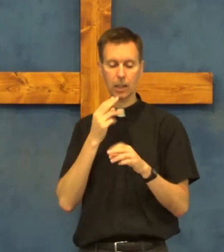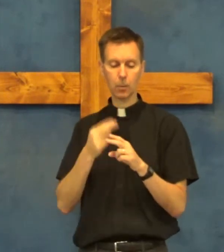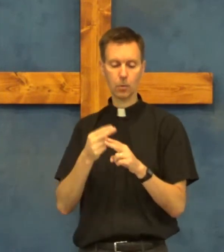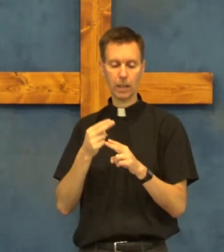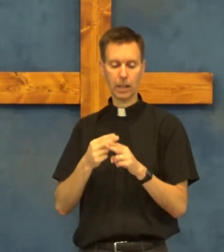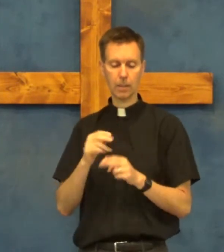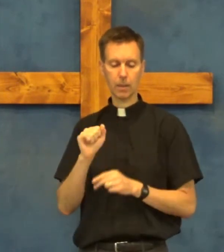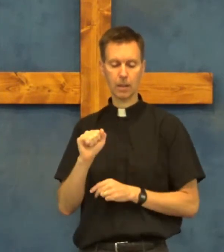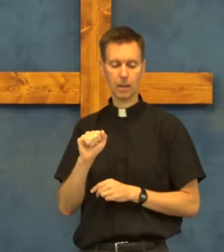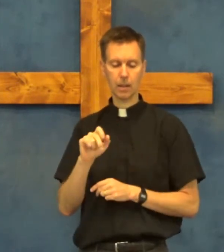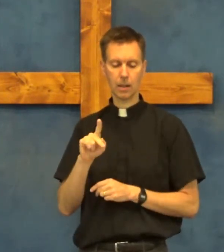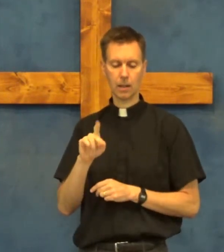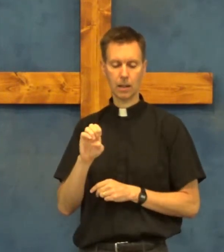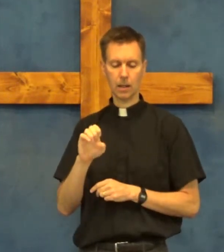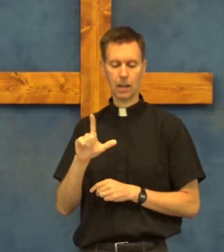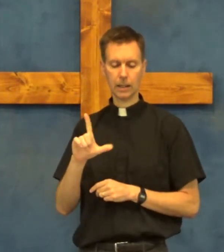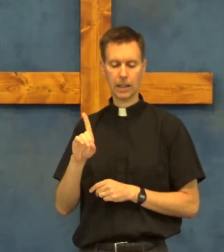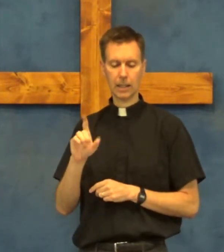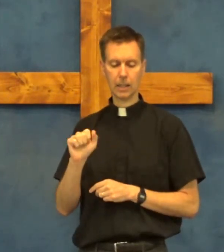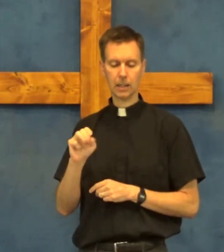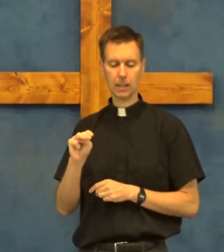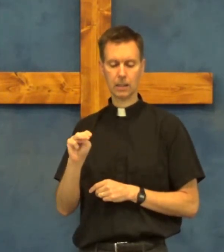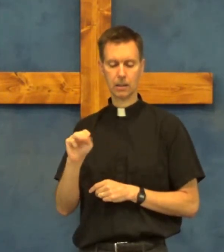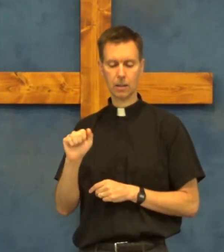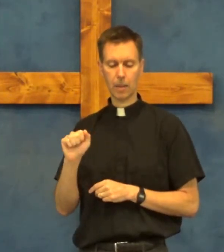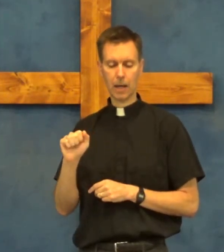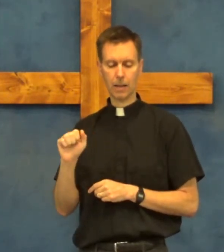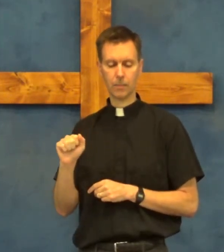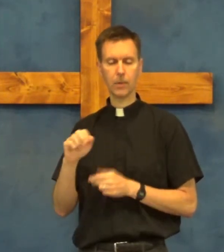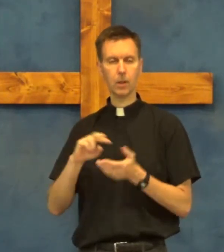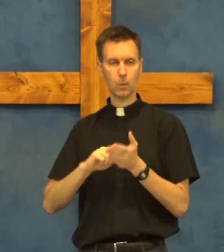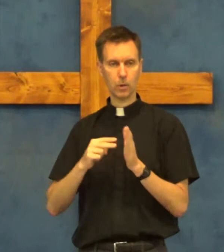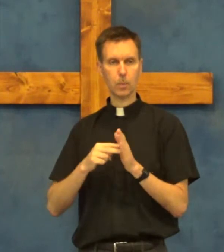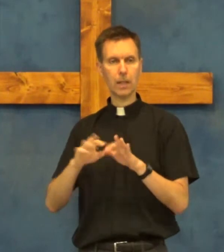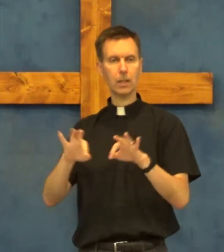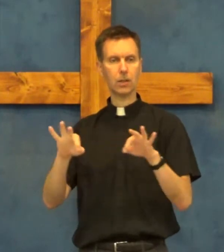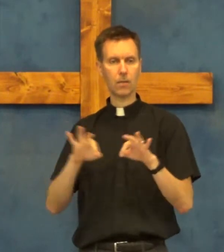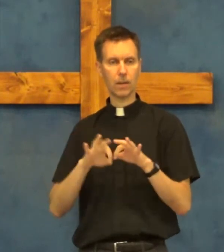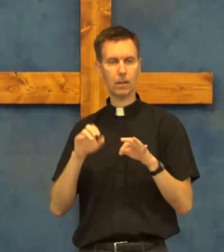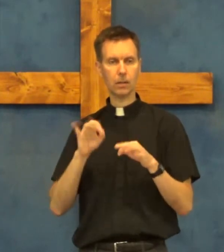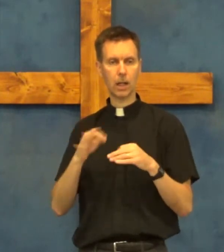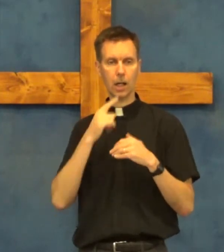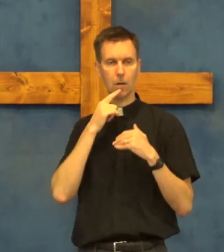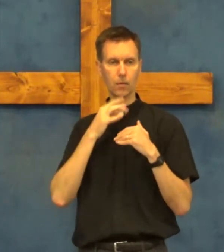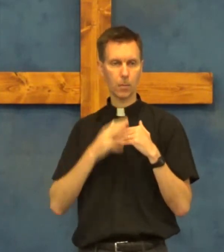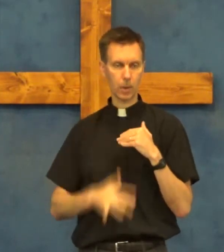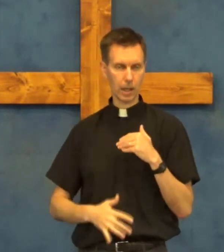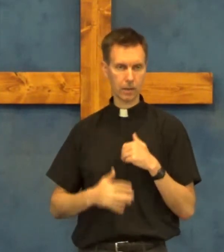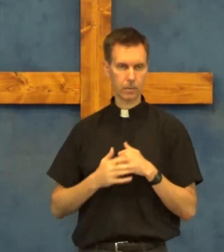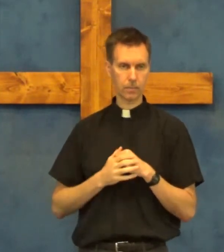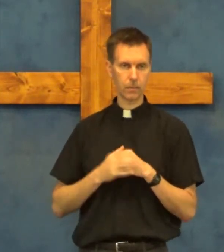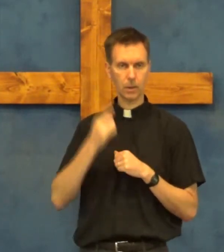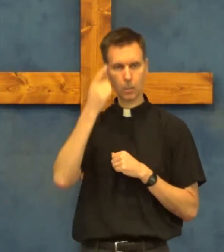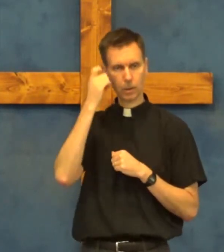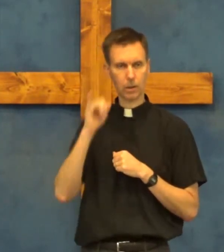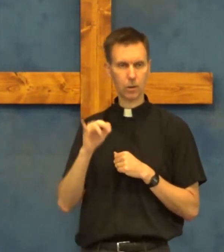hebrew name mechel damah which means the field of blood because